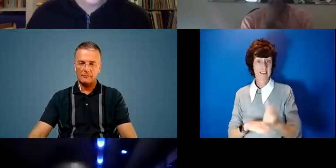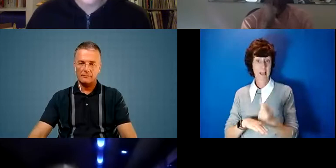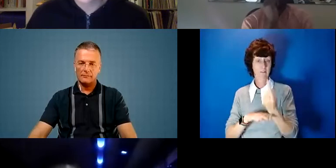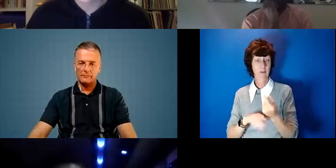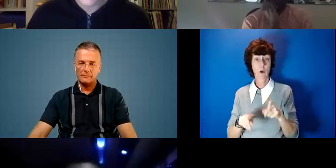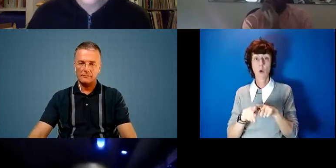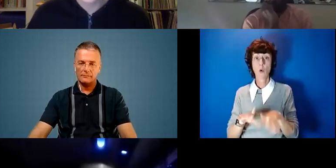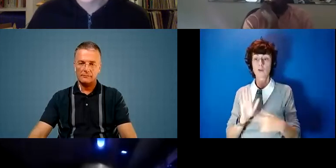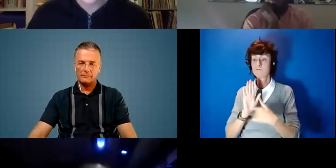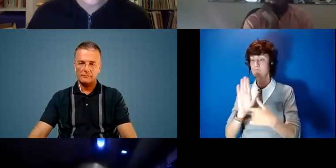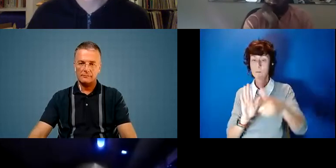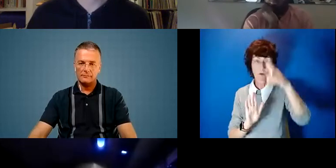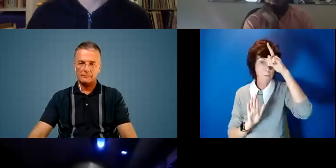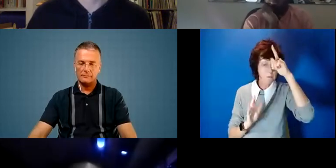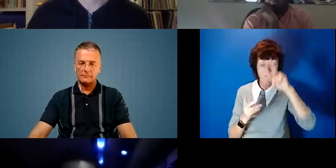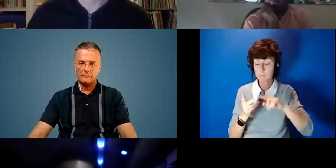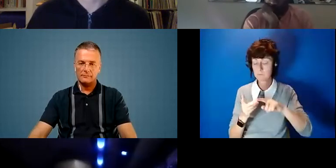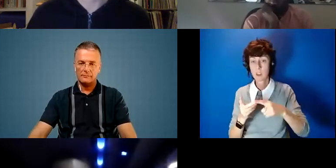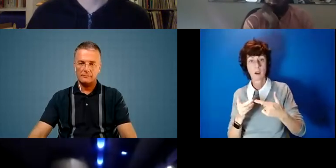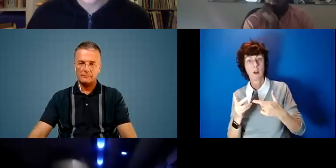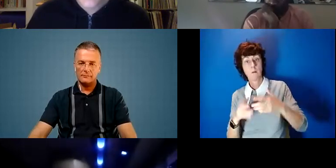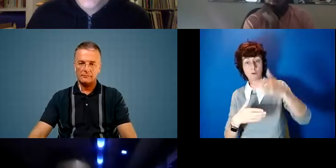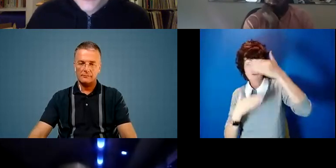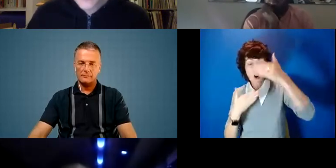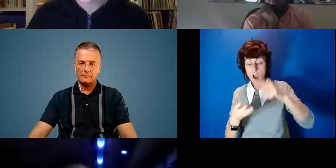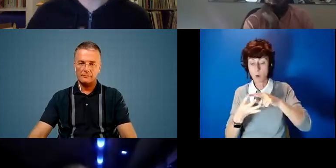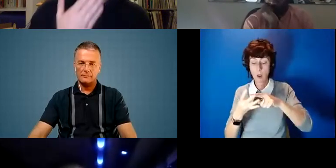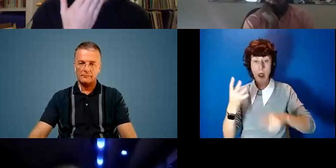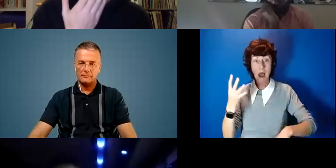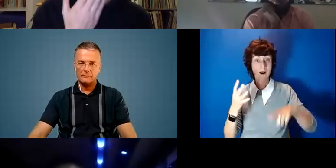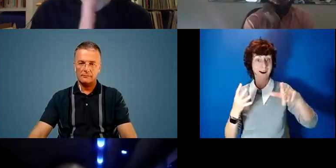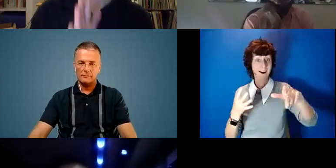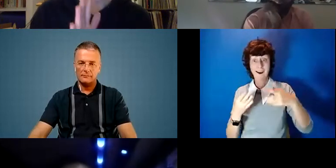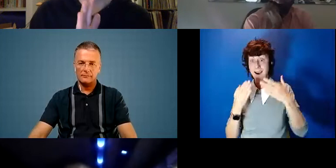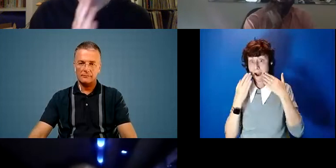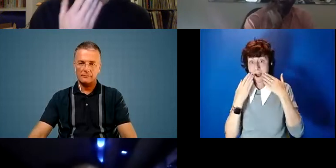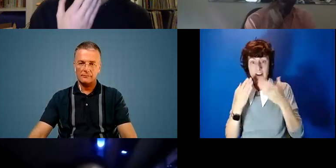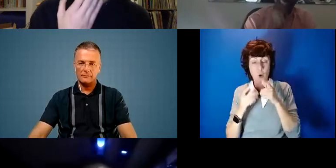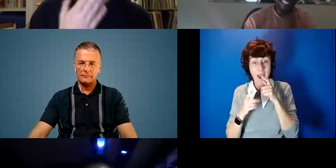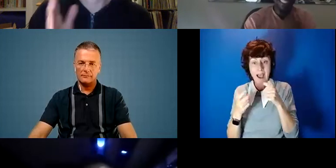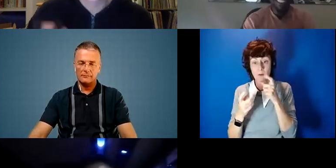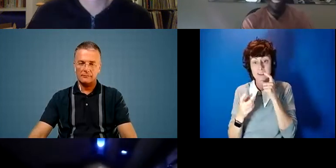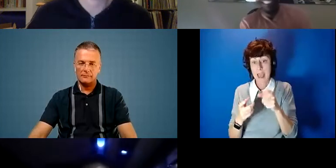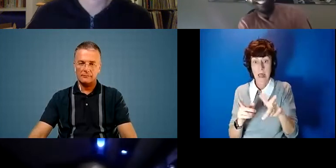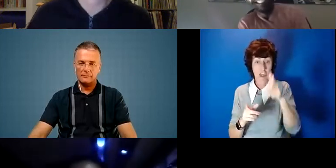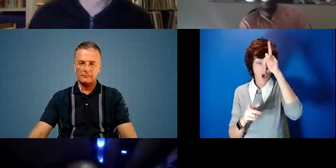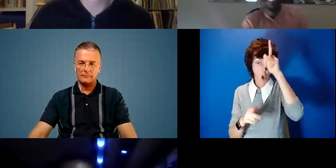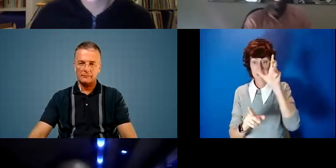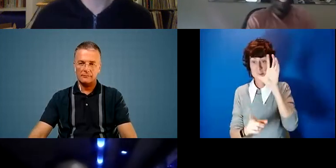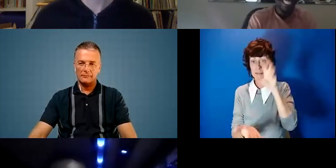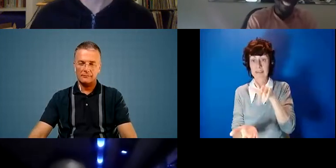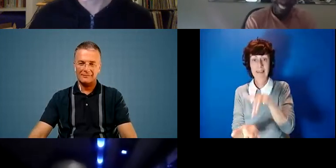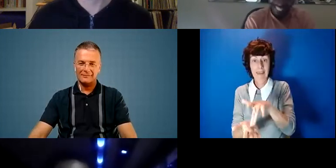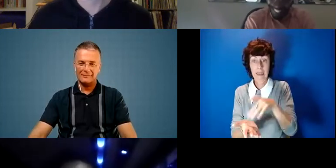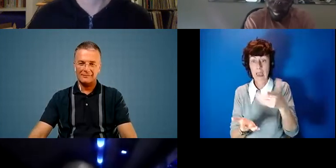work in Munich, Marrakesh, Maputo, Karl Zura. Oh, my God, I've butchered that. It's the city in Germany. Harare, Bristol and